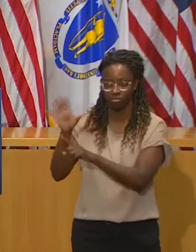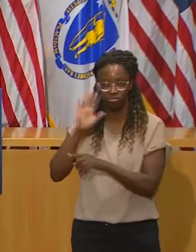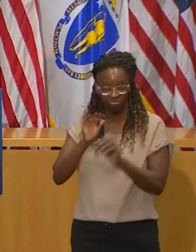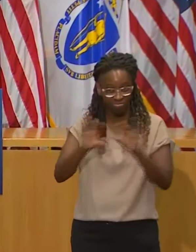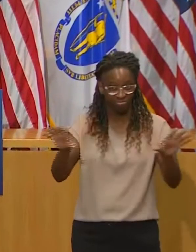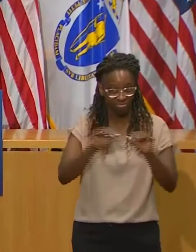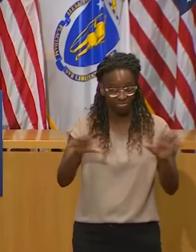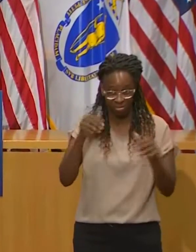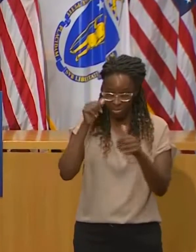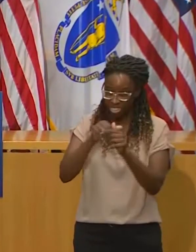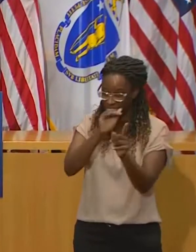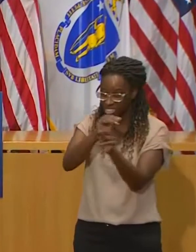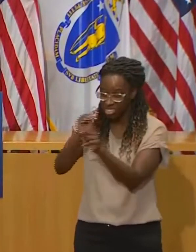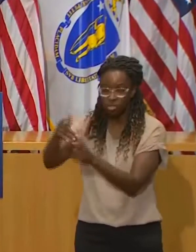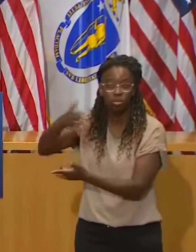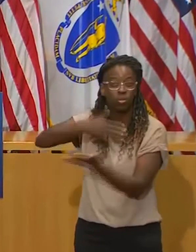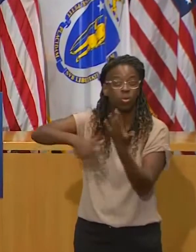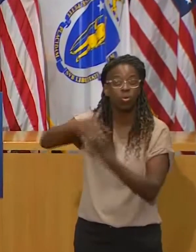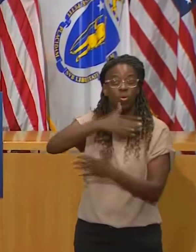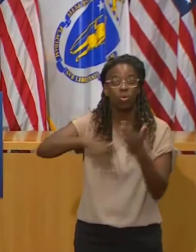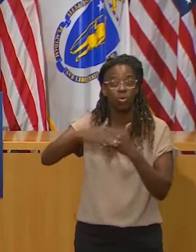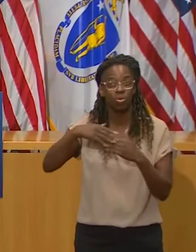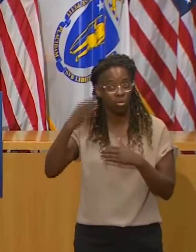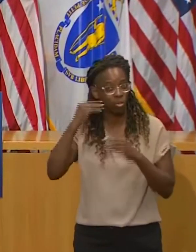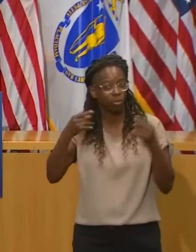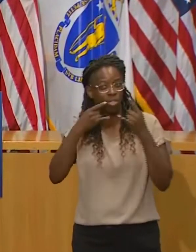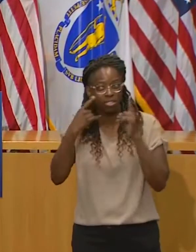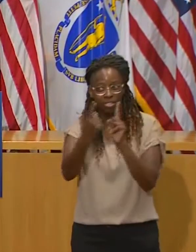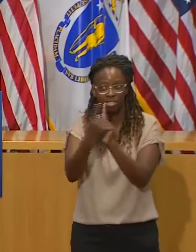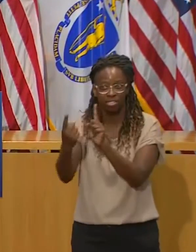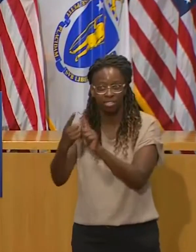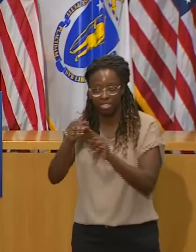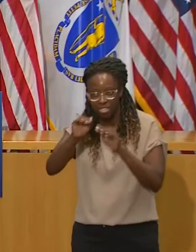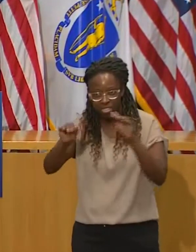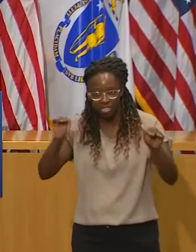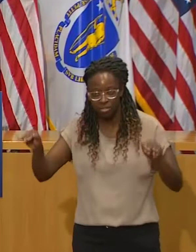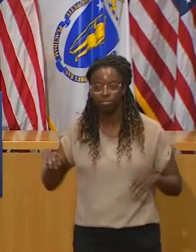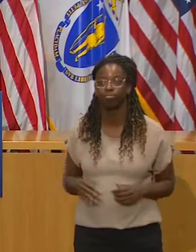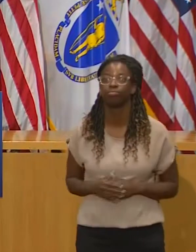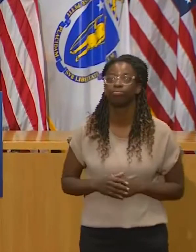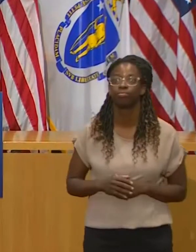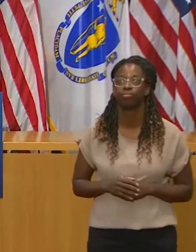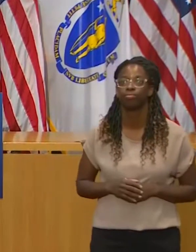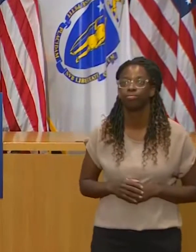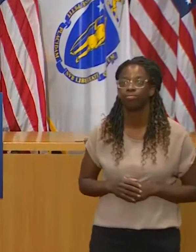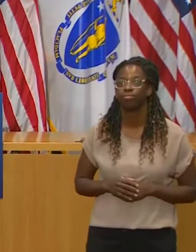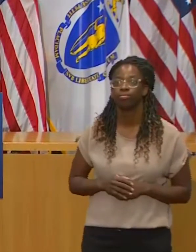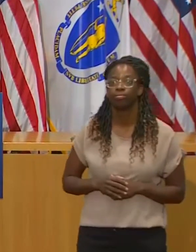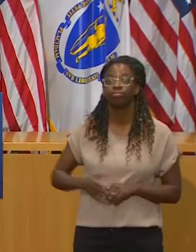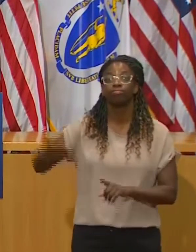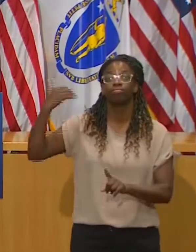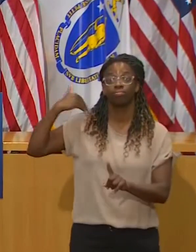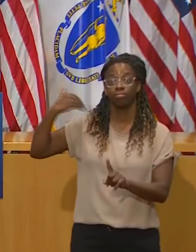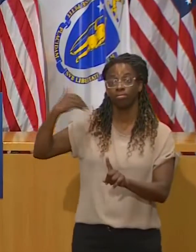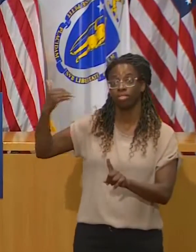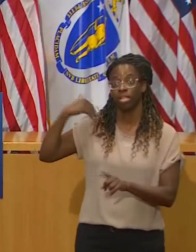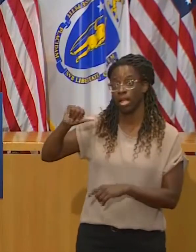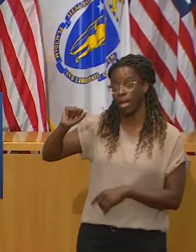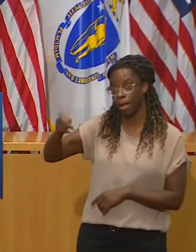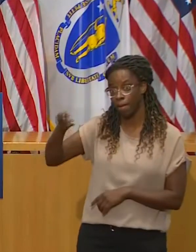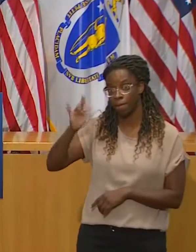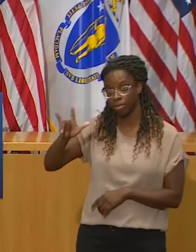people. In April, the under-30 crowd represented about 15% of the COVID-19 cases in Massachusetts.